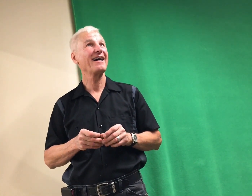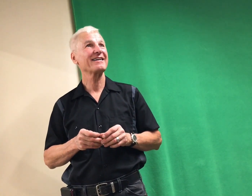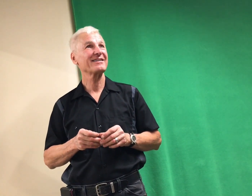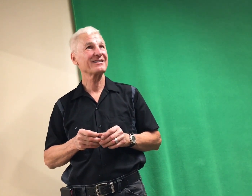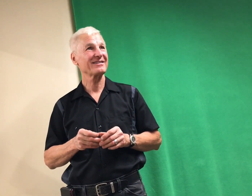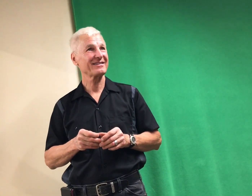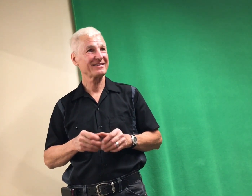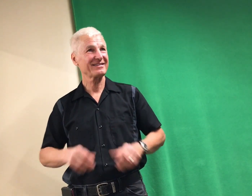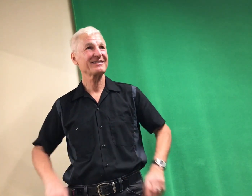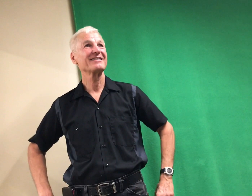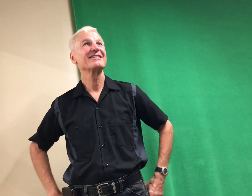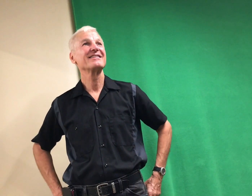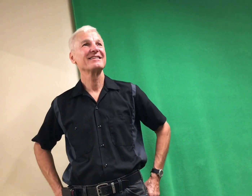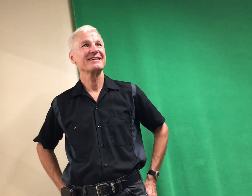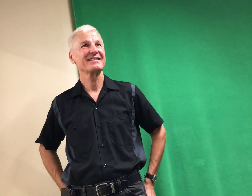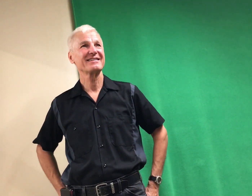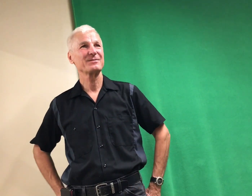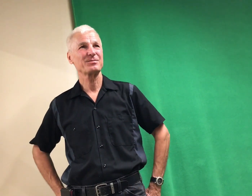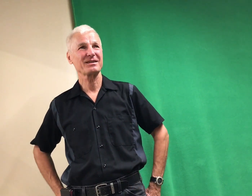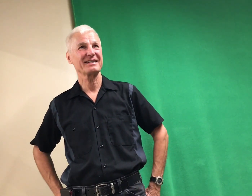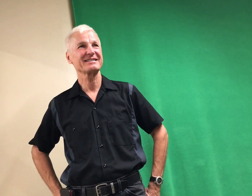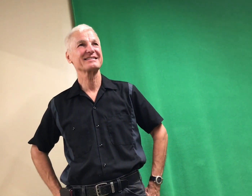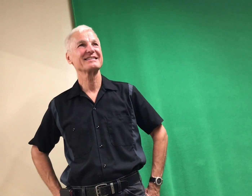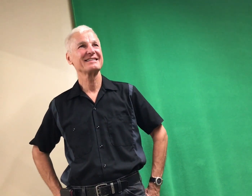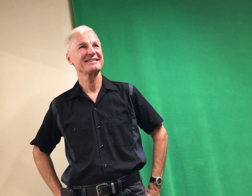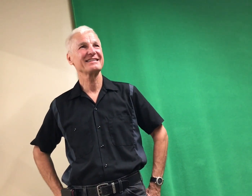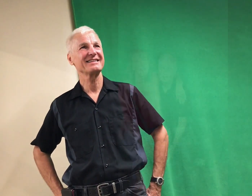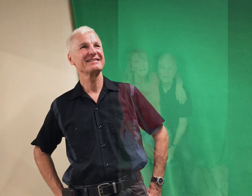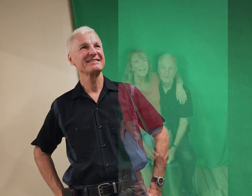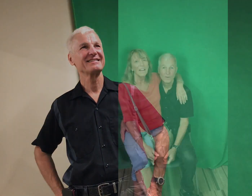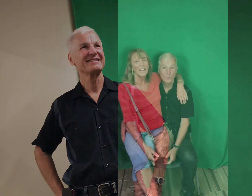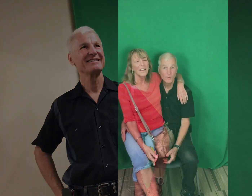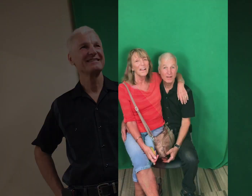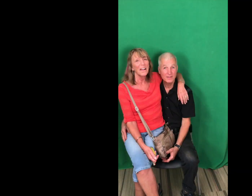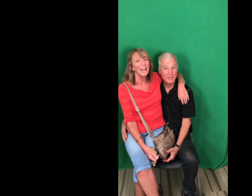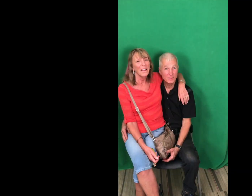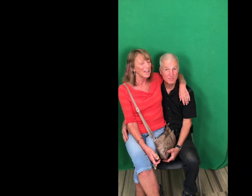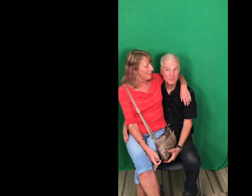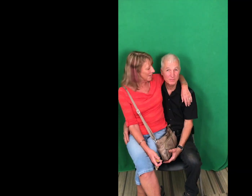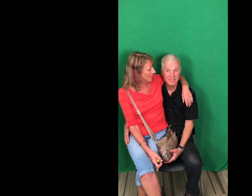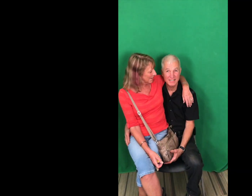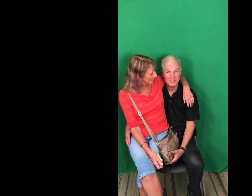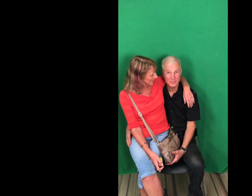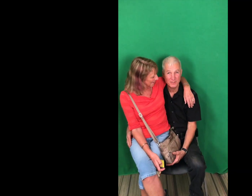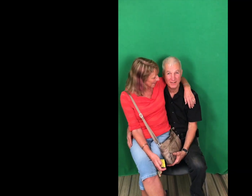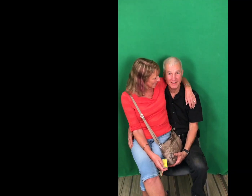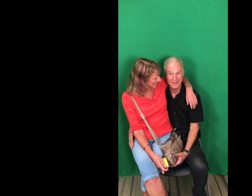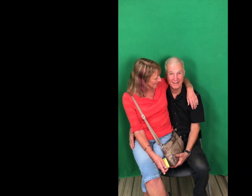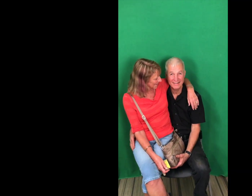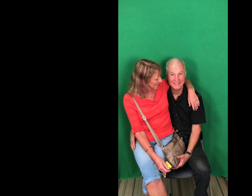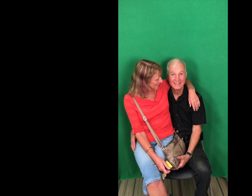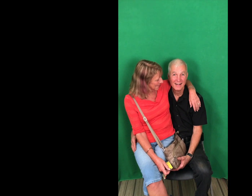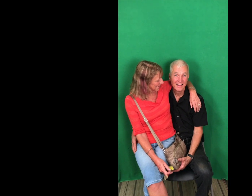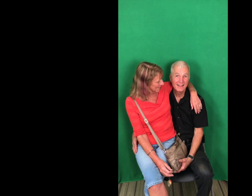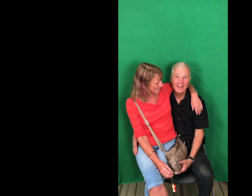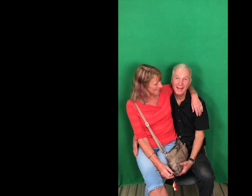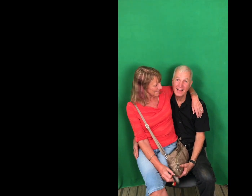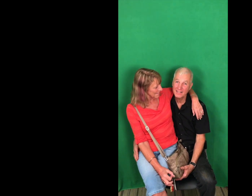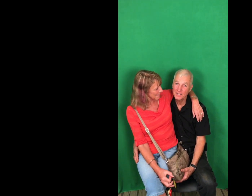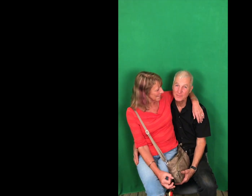story from everyone who is at a different place. Yeah. When the moon hits your eye, like a